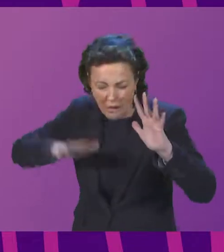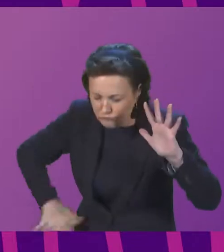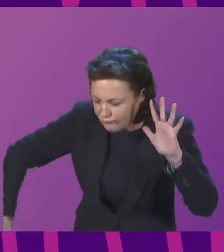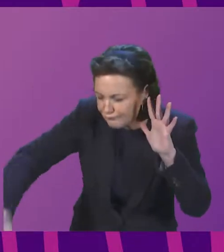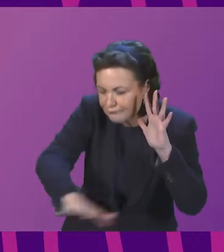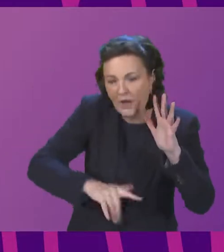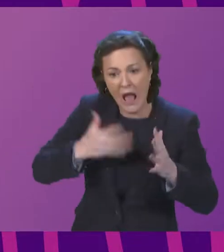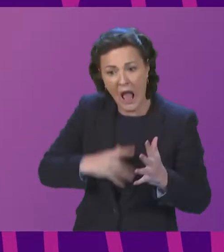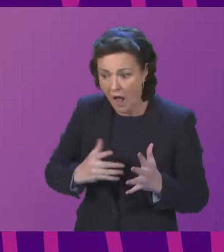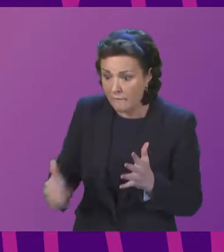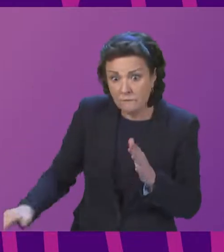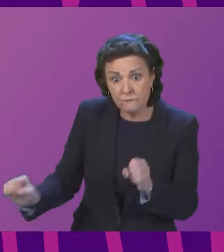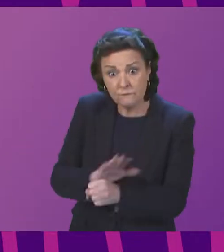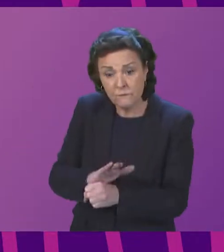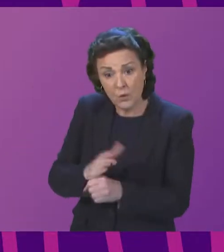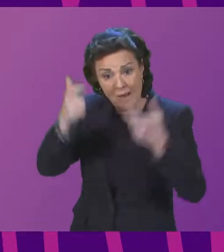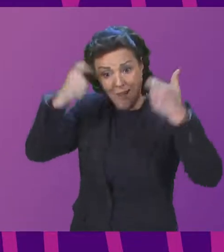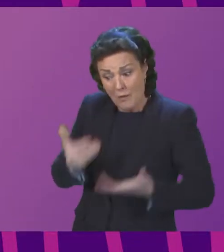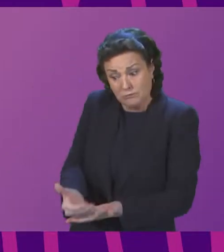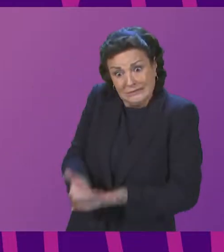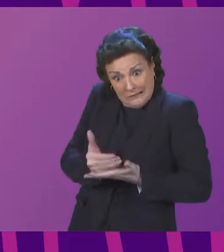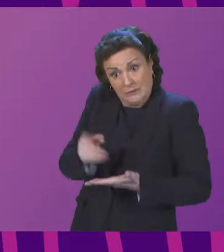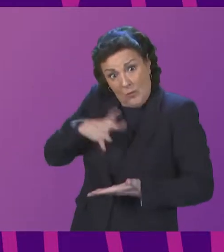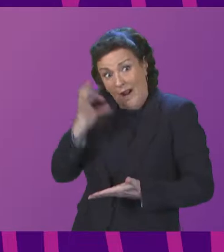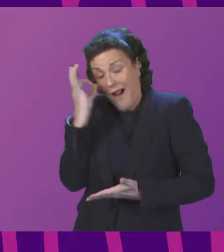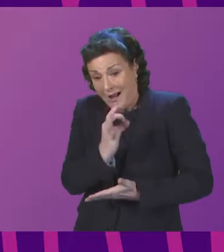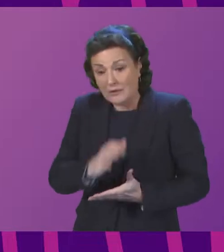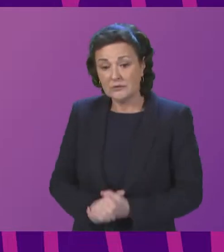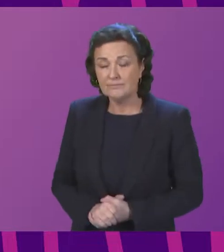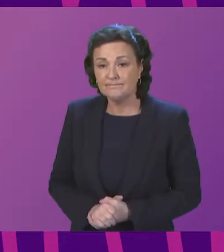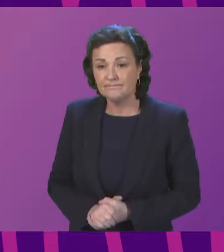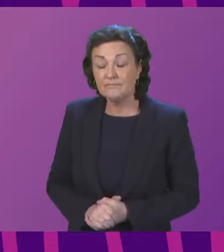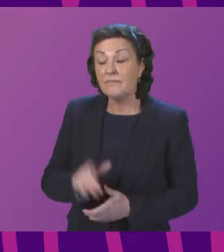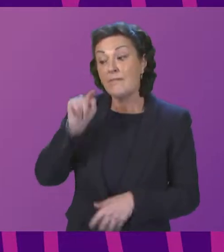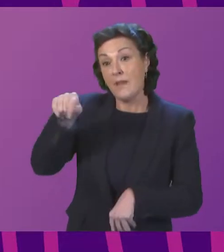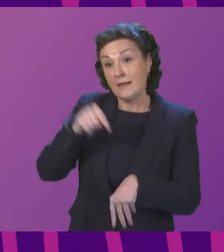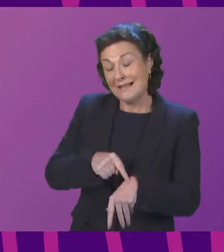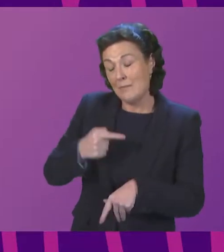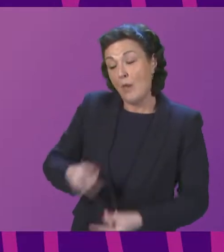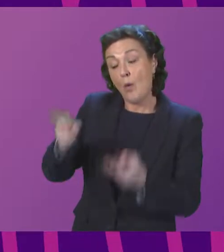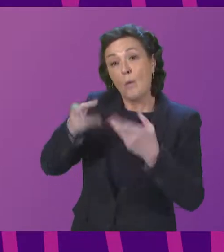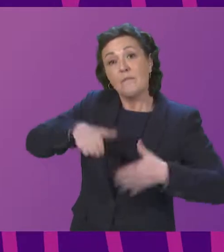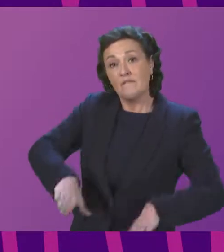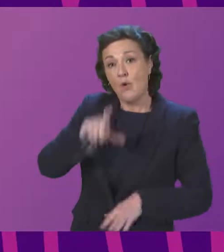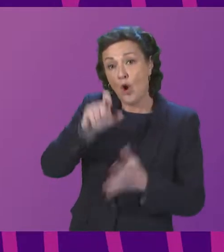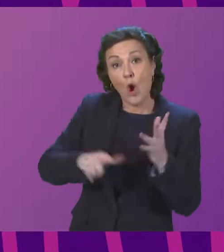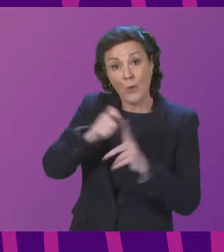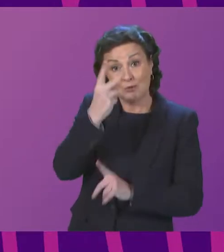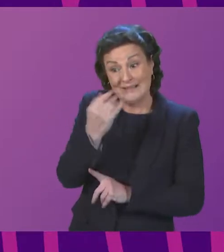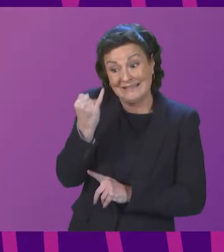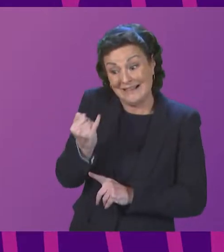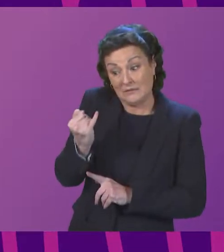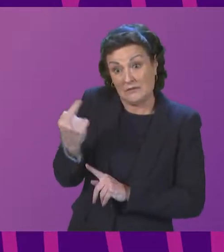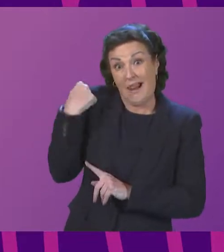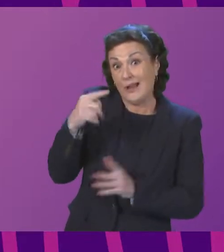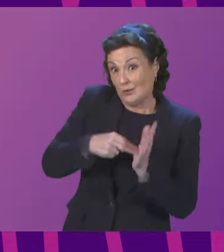full legal protection. Um, initially they'd hoped before COP26 in Glasgow, uh, last